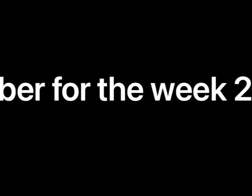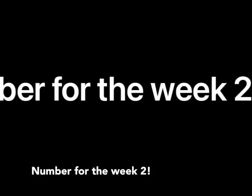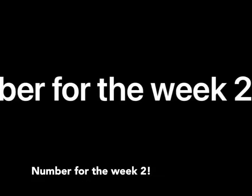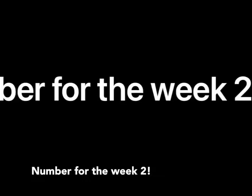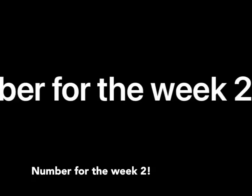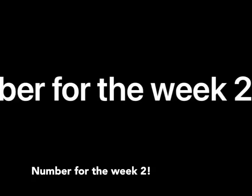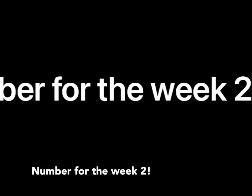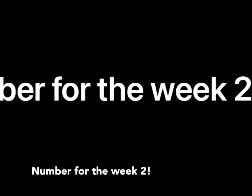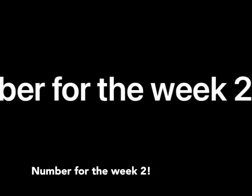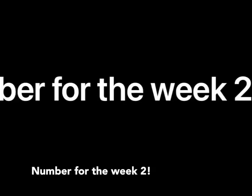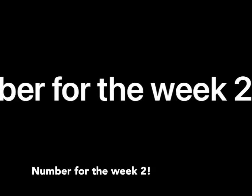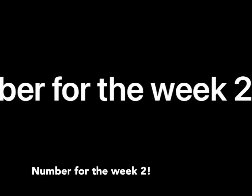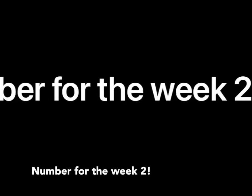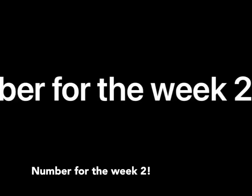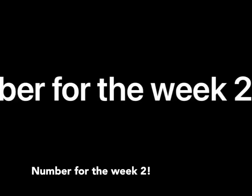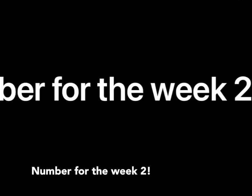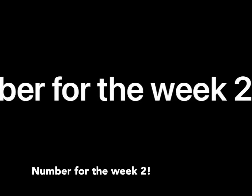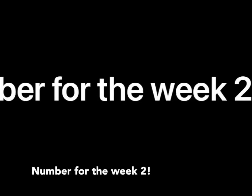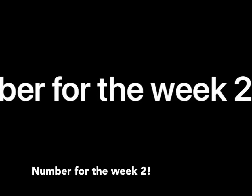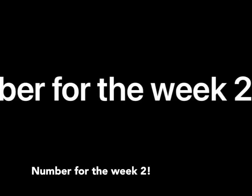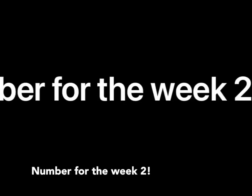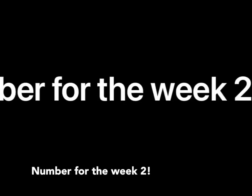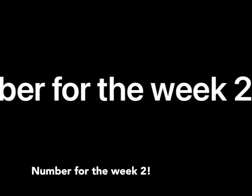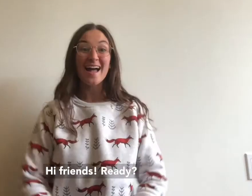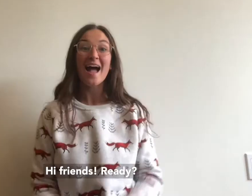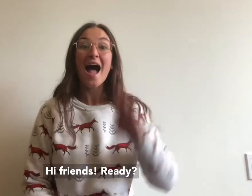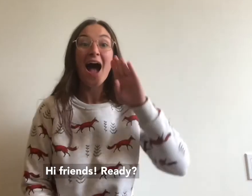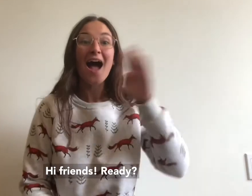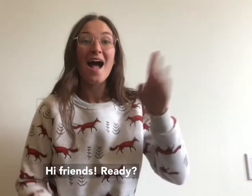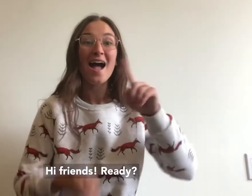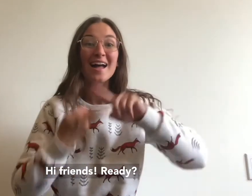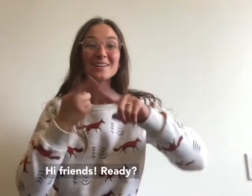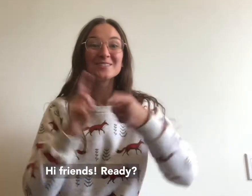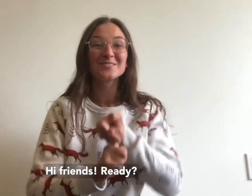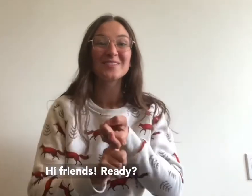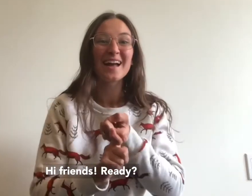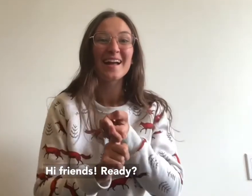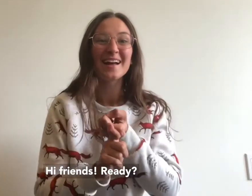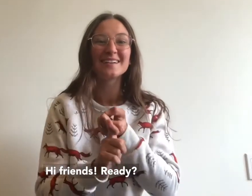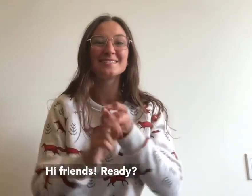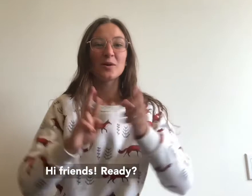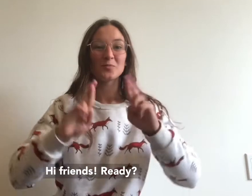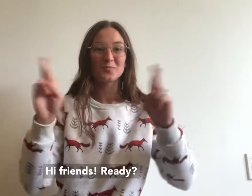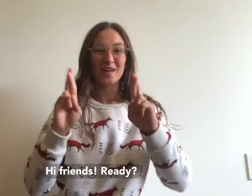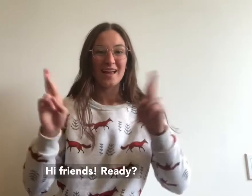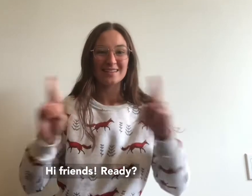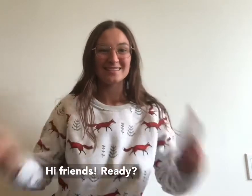Number for the week, two. Hi friends. Ready?